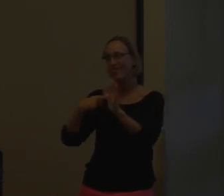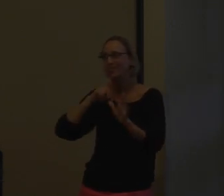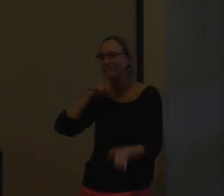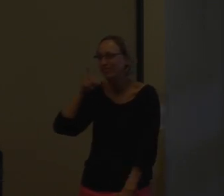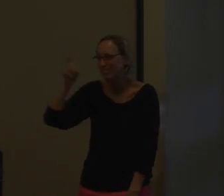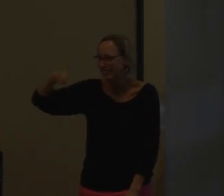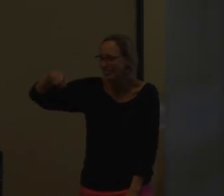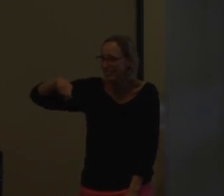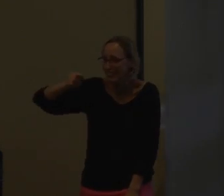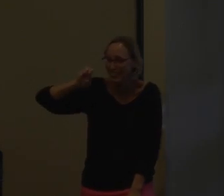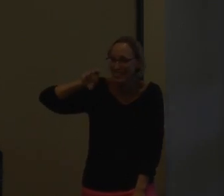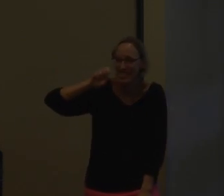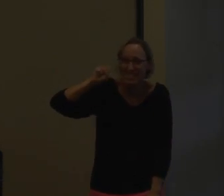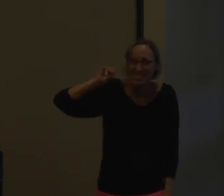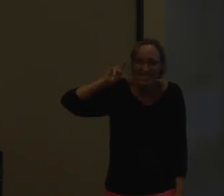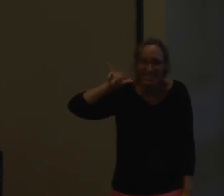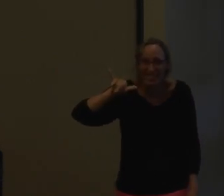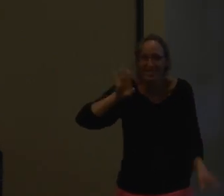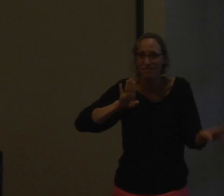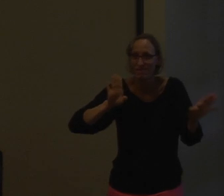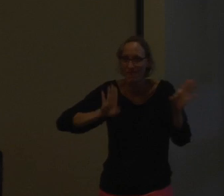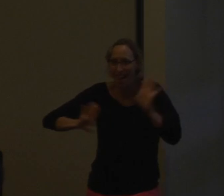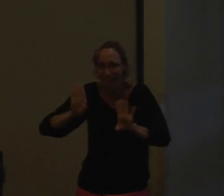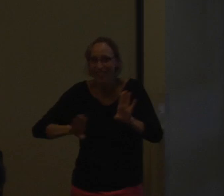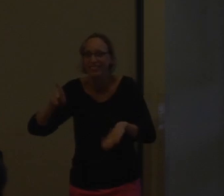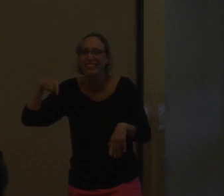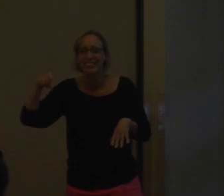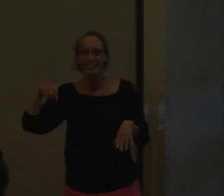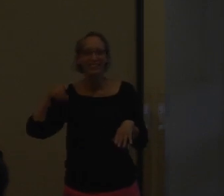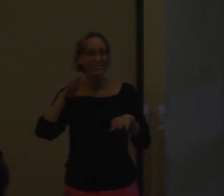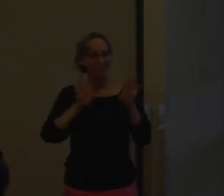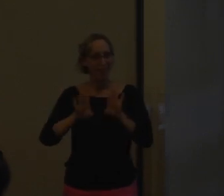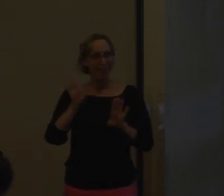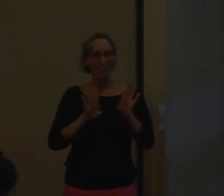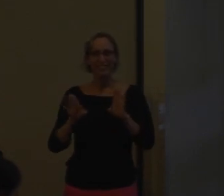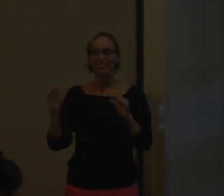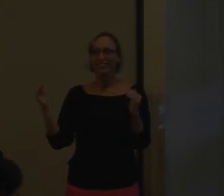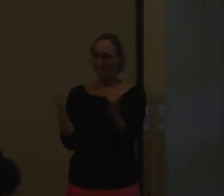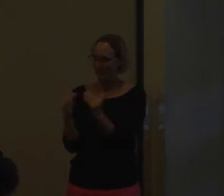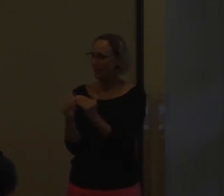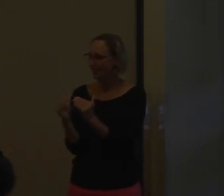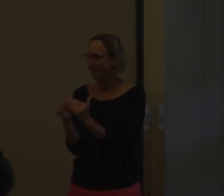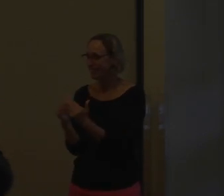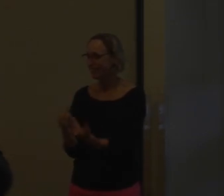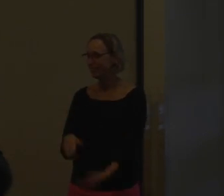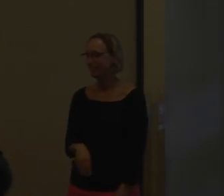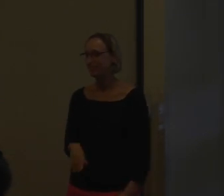language. But according to this MRI and this study, it's a necessity. Biologically, it's equivalent.